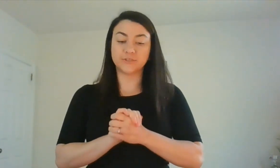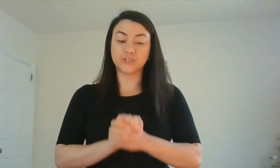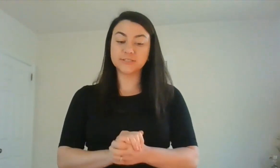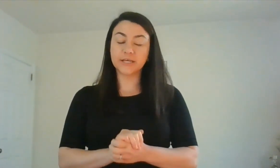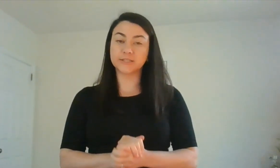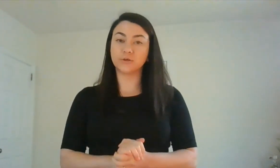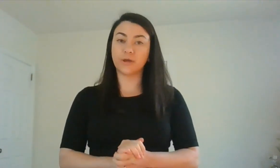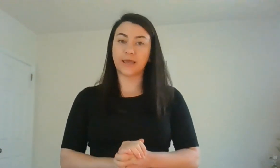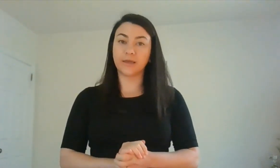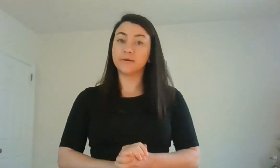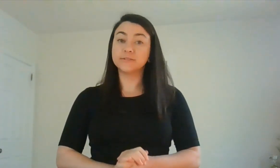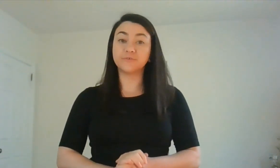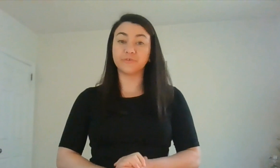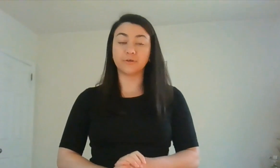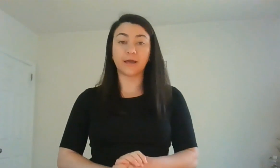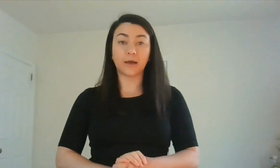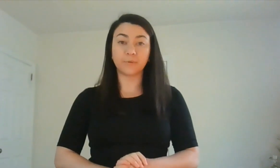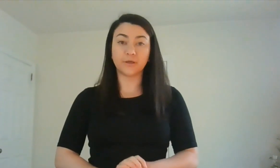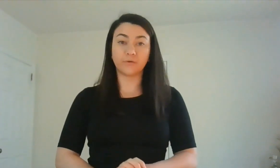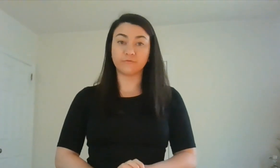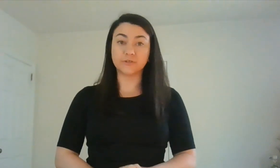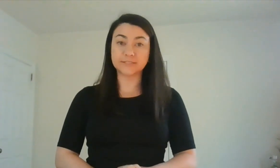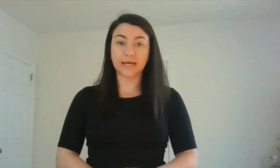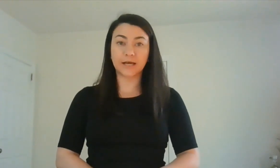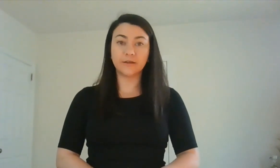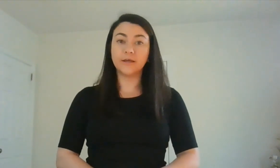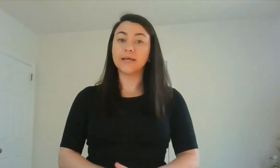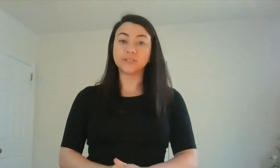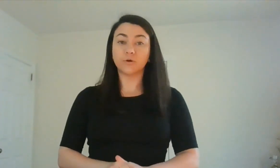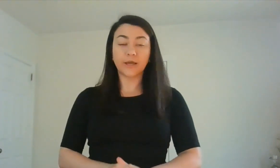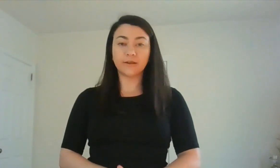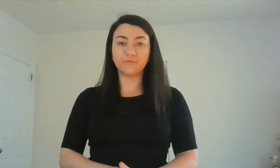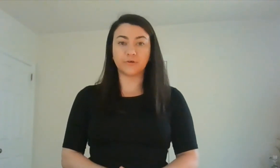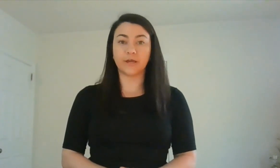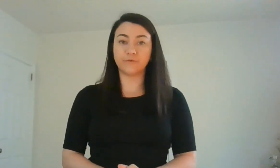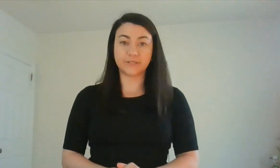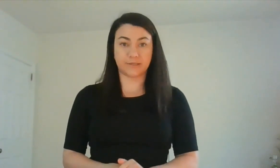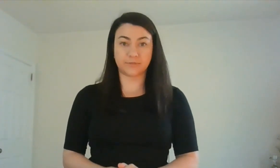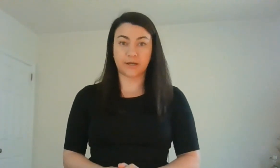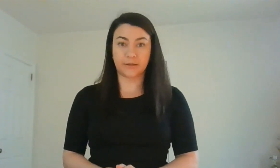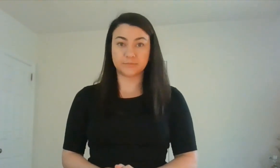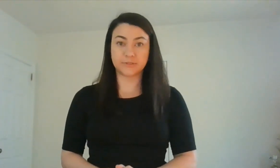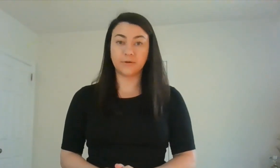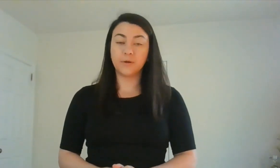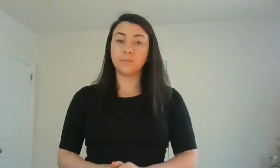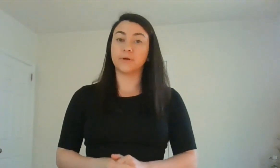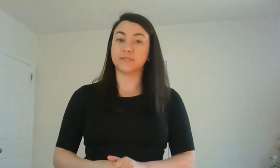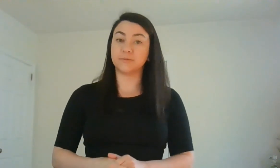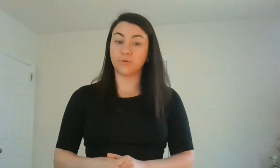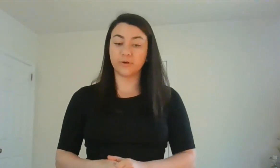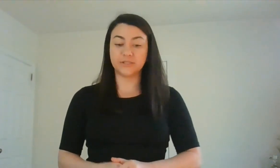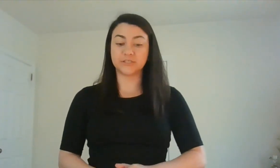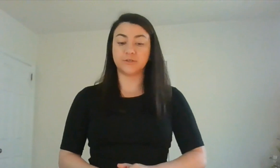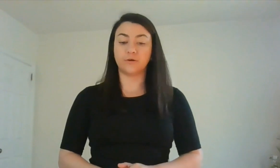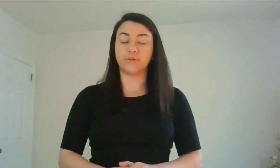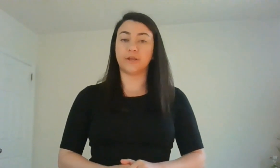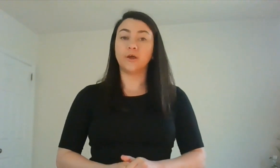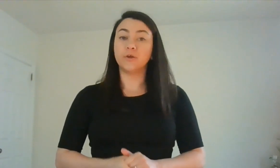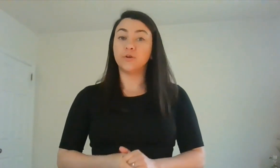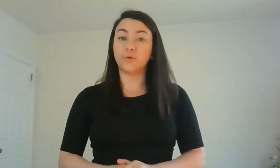just like it's okay to feel happy and feel sad, it's okay to feel angry sometimes. But it's important to know that no